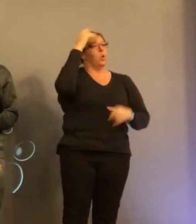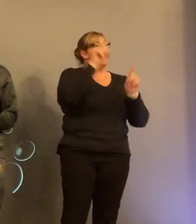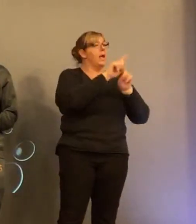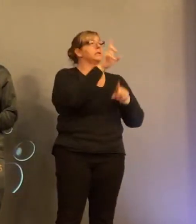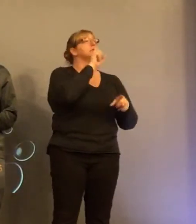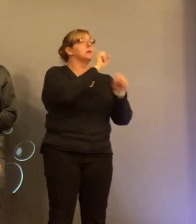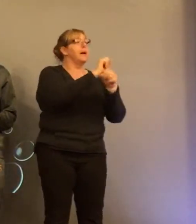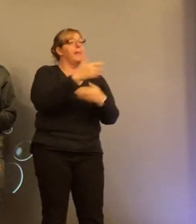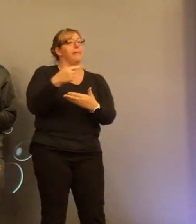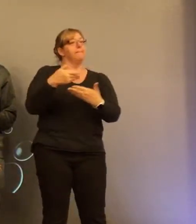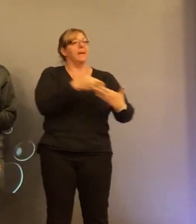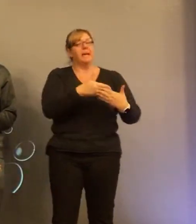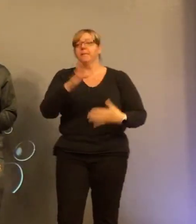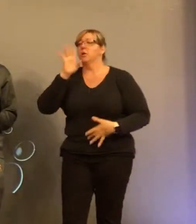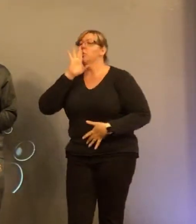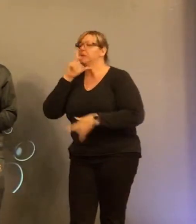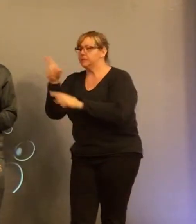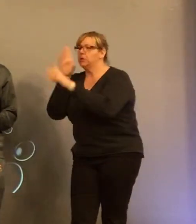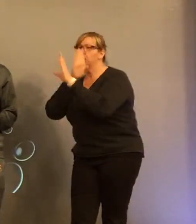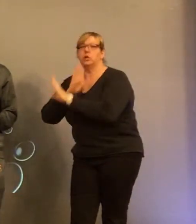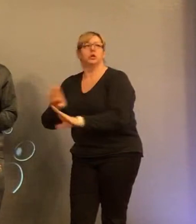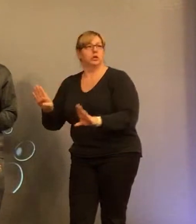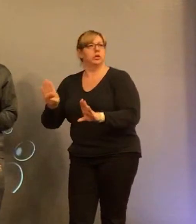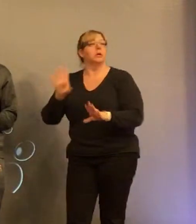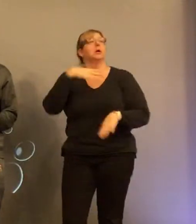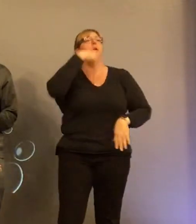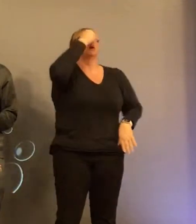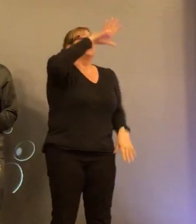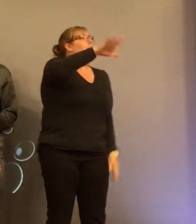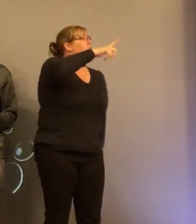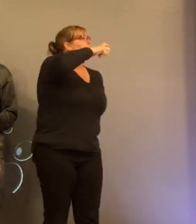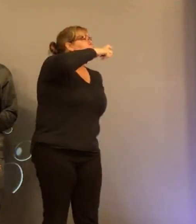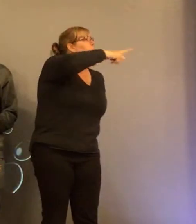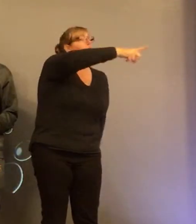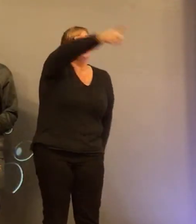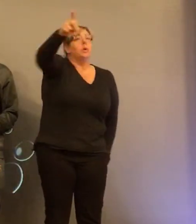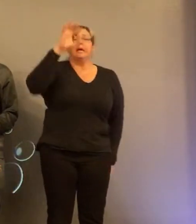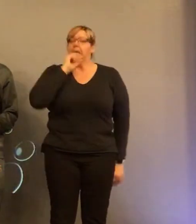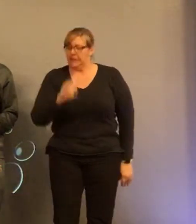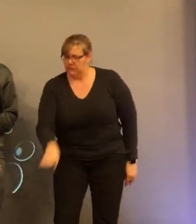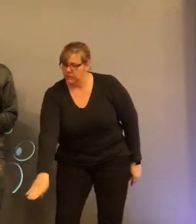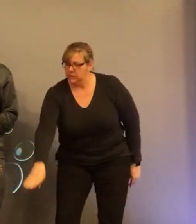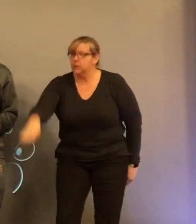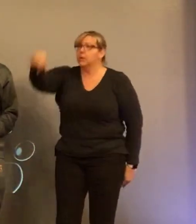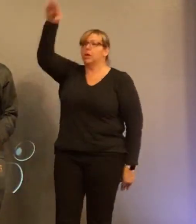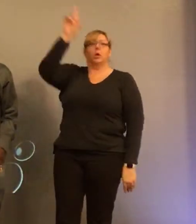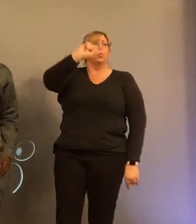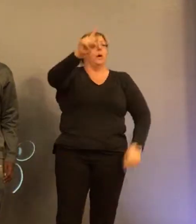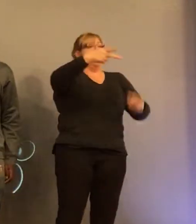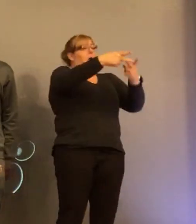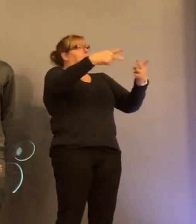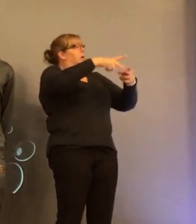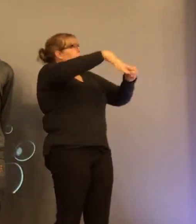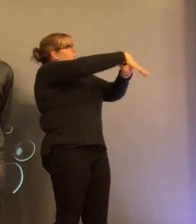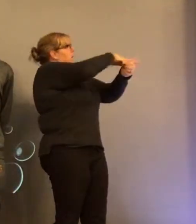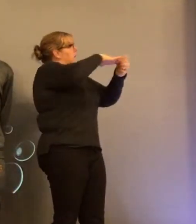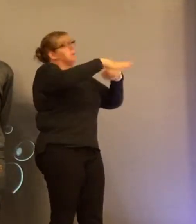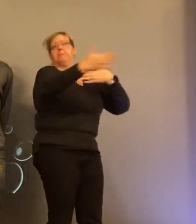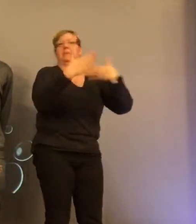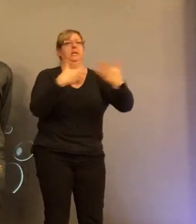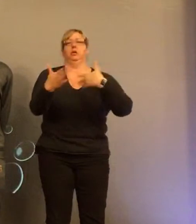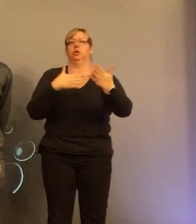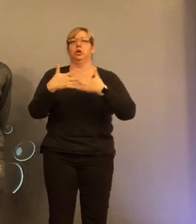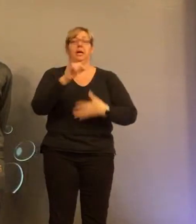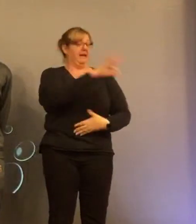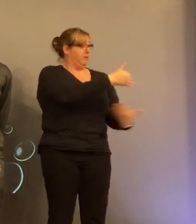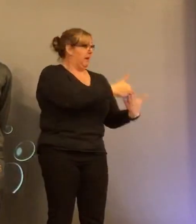baby whisperer I don't care what kid what age where we were didn't matter if they